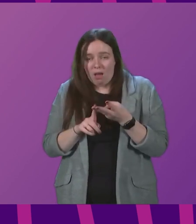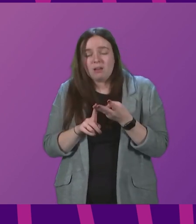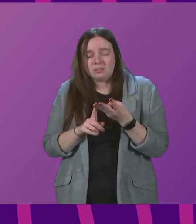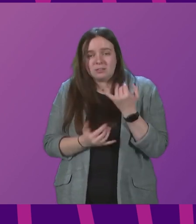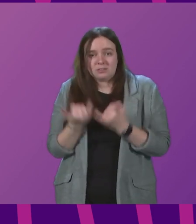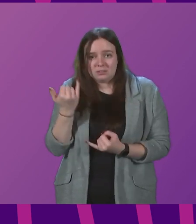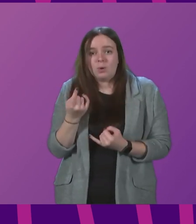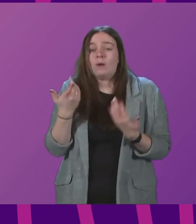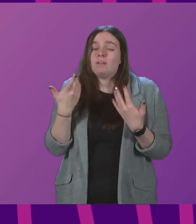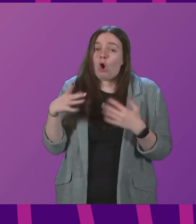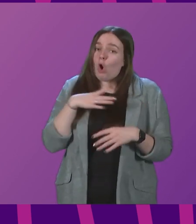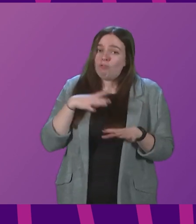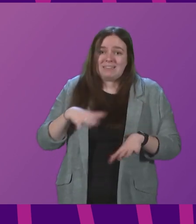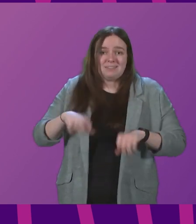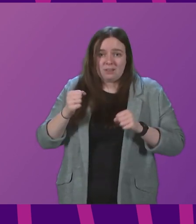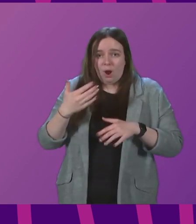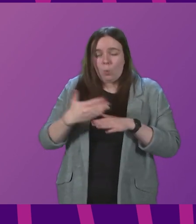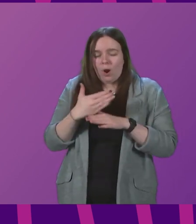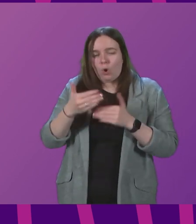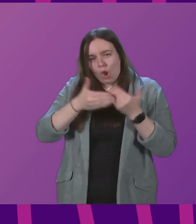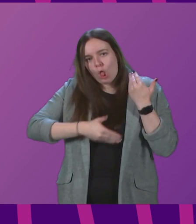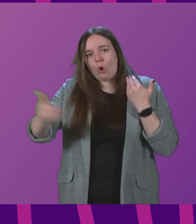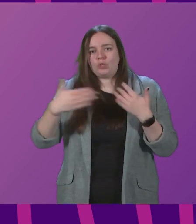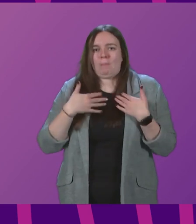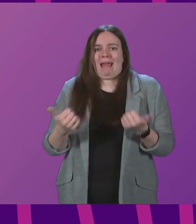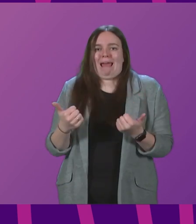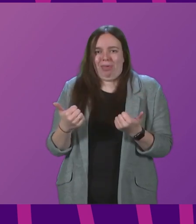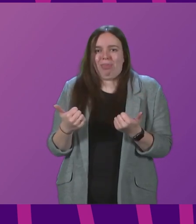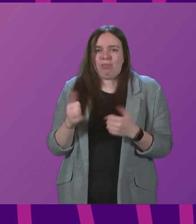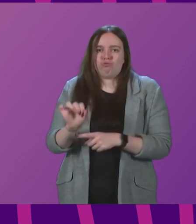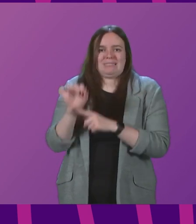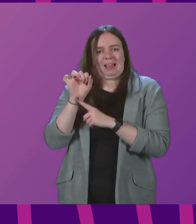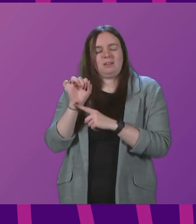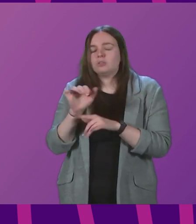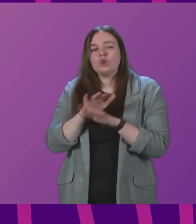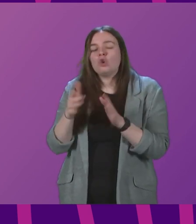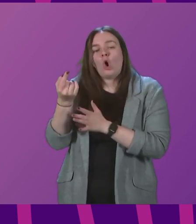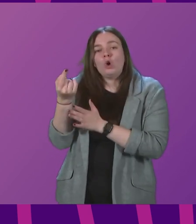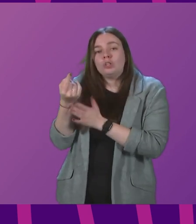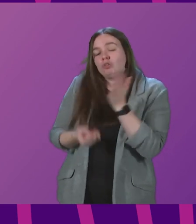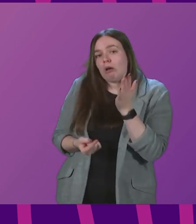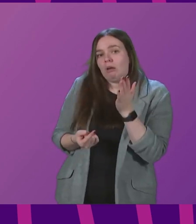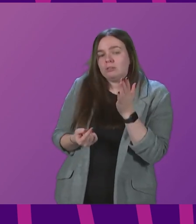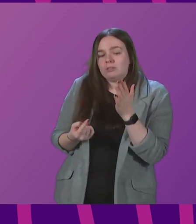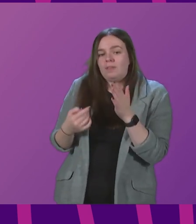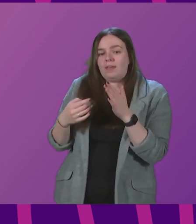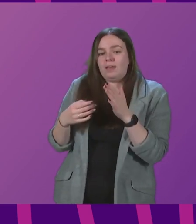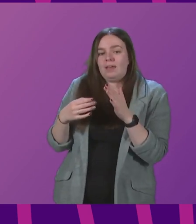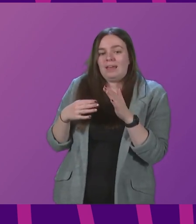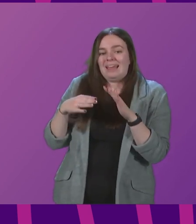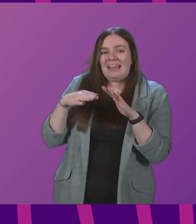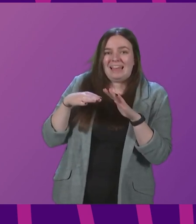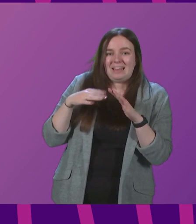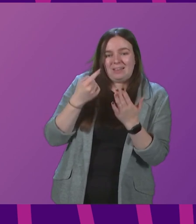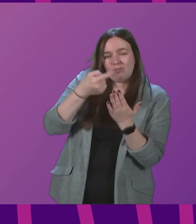already started work on longer-term health resilience, not just about the entry to and exit to